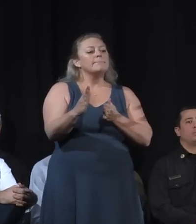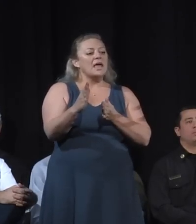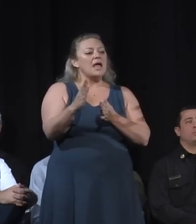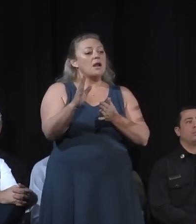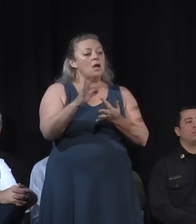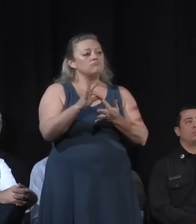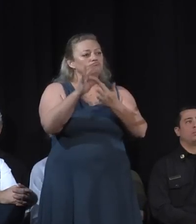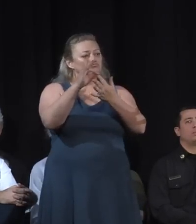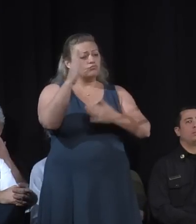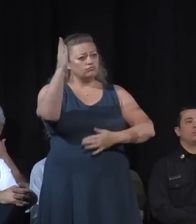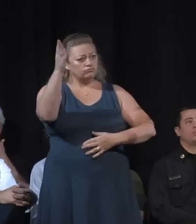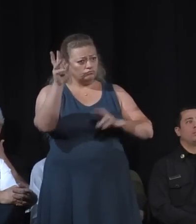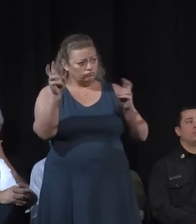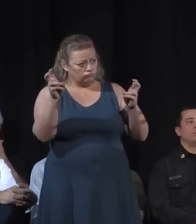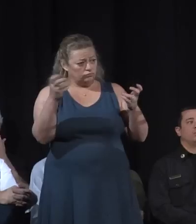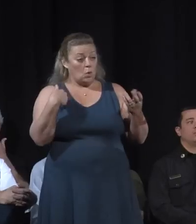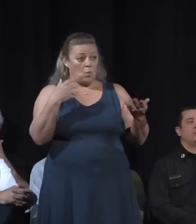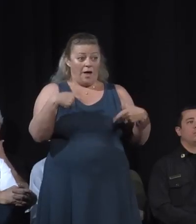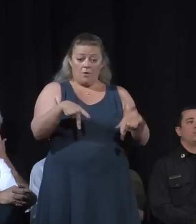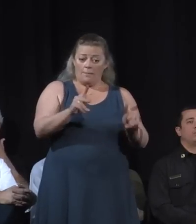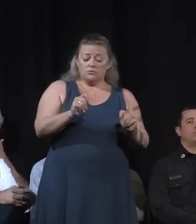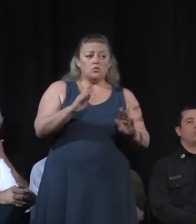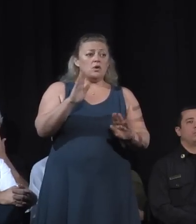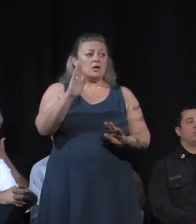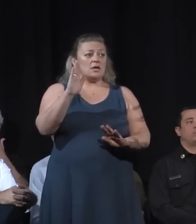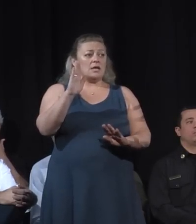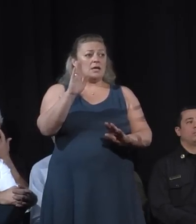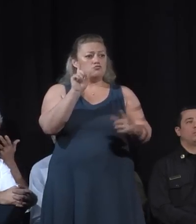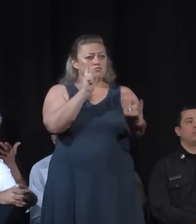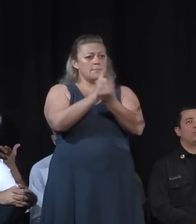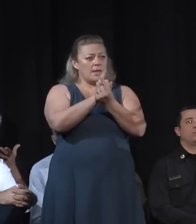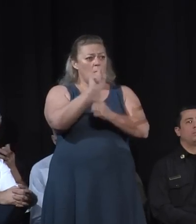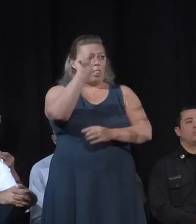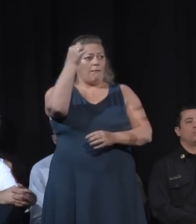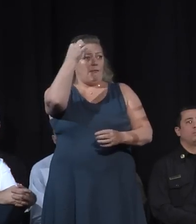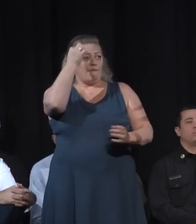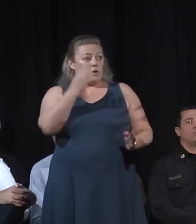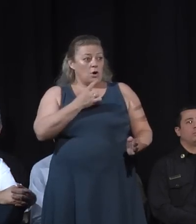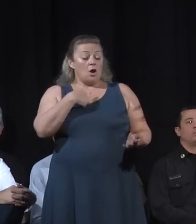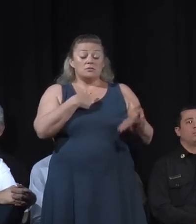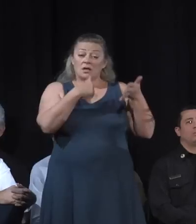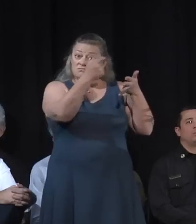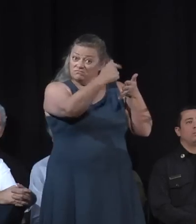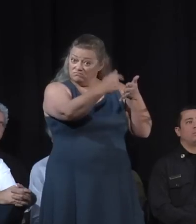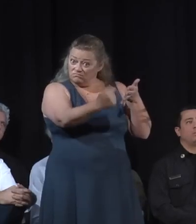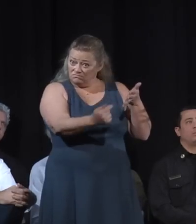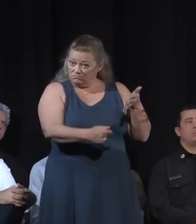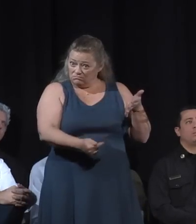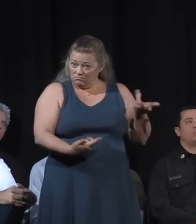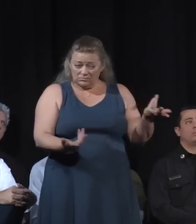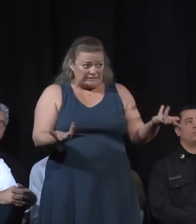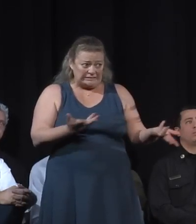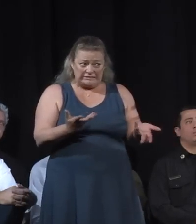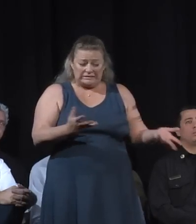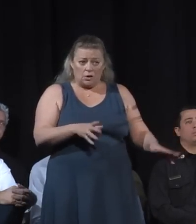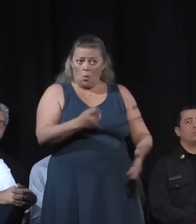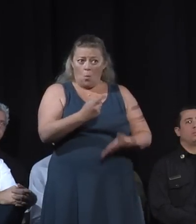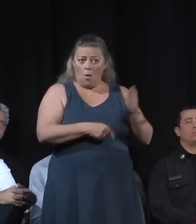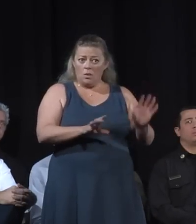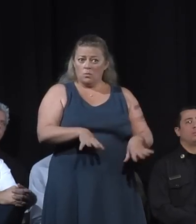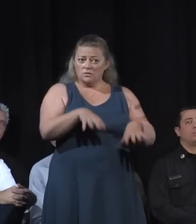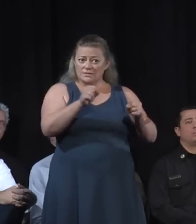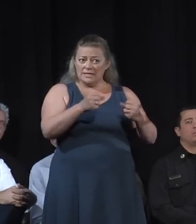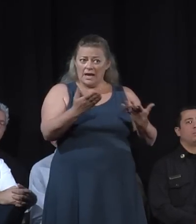We've had the opportunity to meet with the governor and immediately raise some issues related to what it will take to be able to rebuild this community